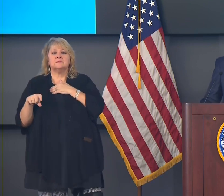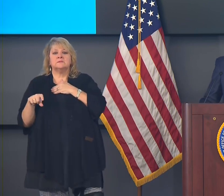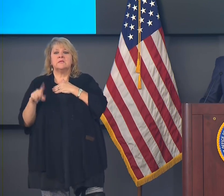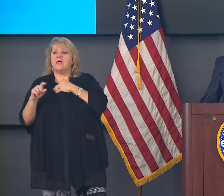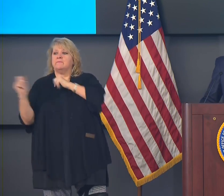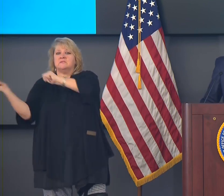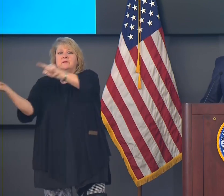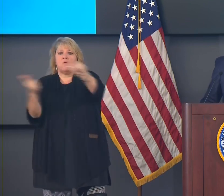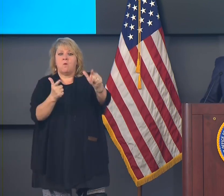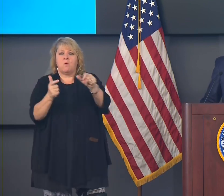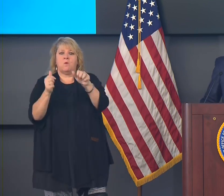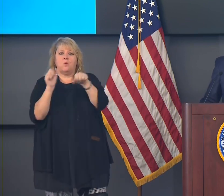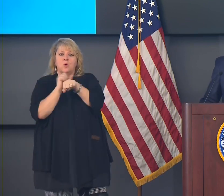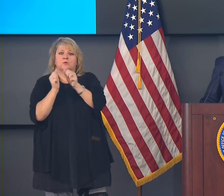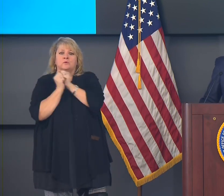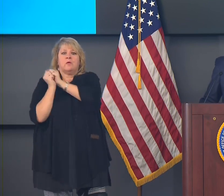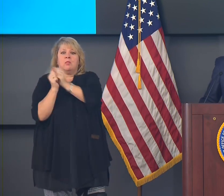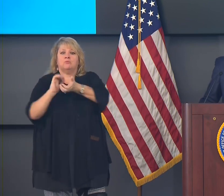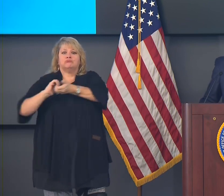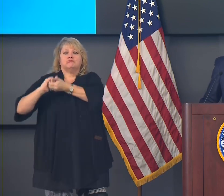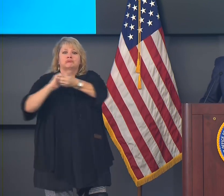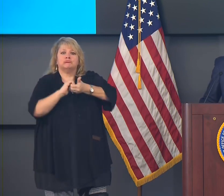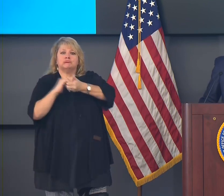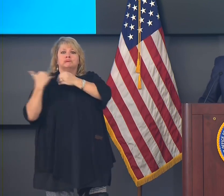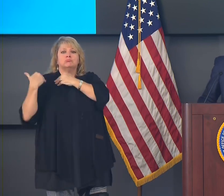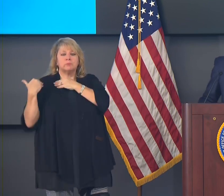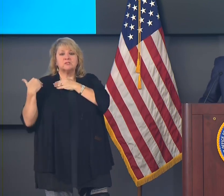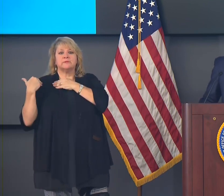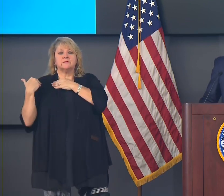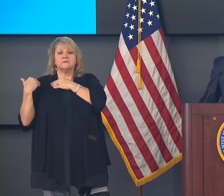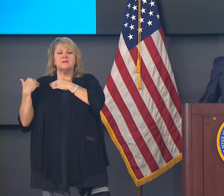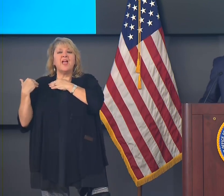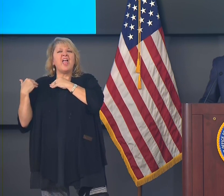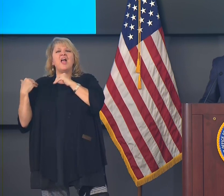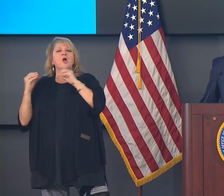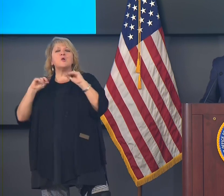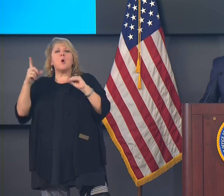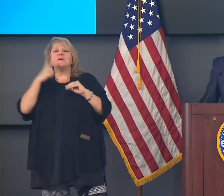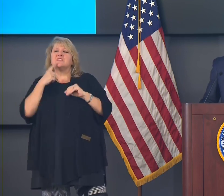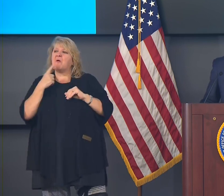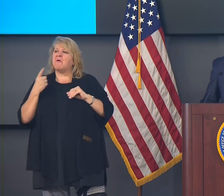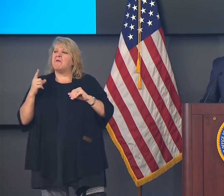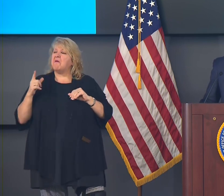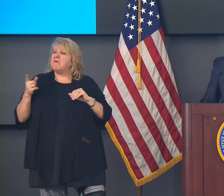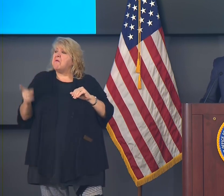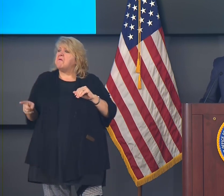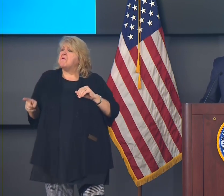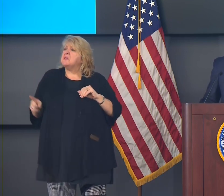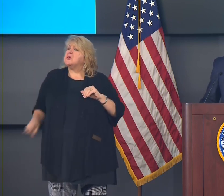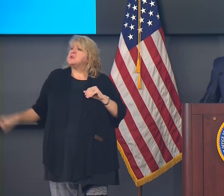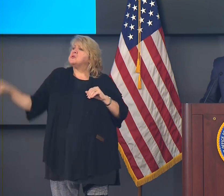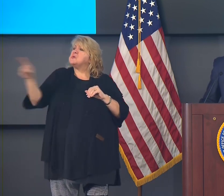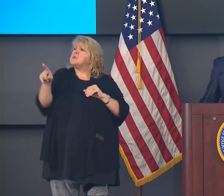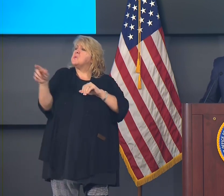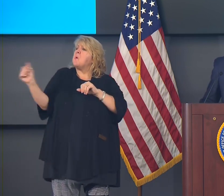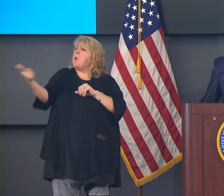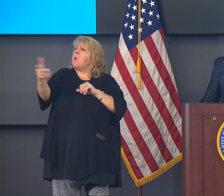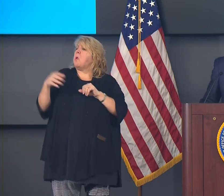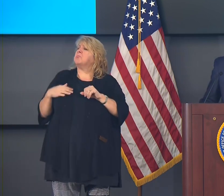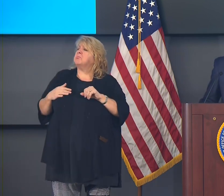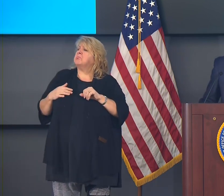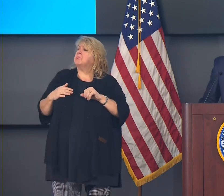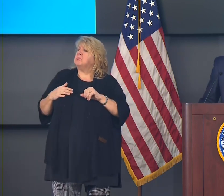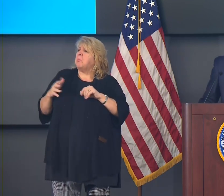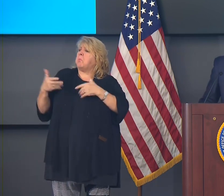effort. And nobody should say, well, yeah, if 99% of the people do it, that's good enough. I don't have to